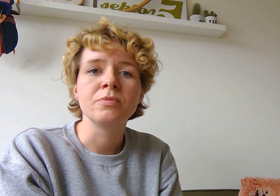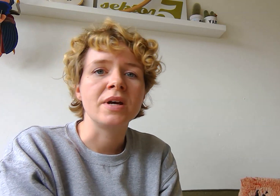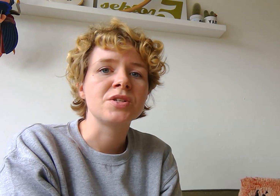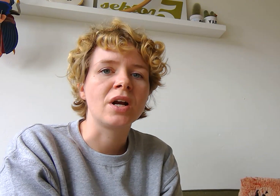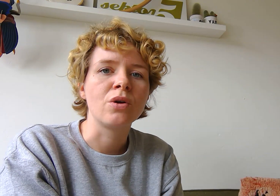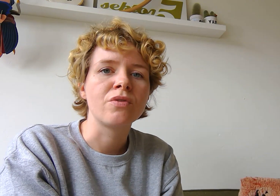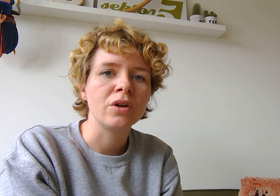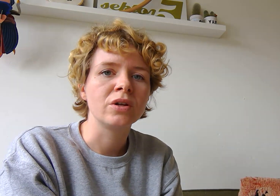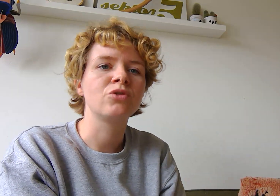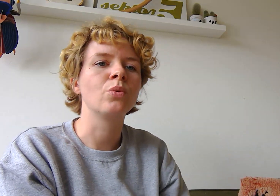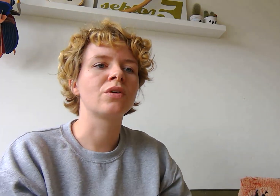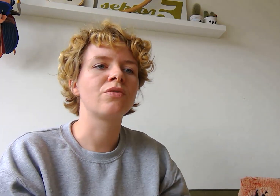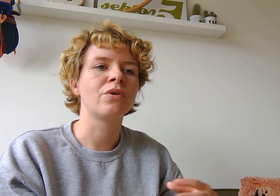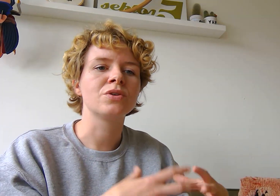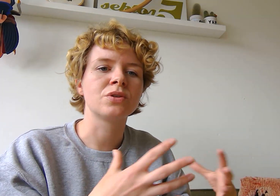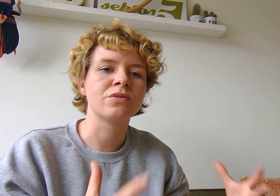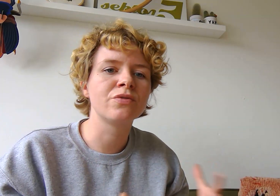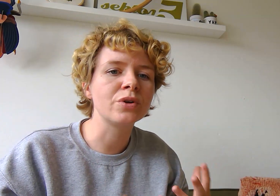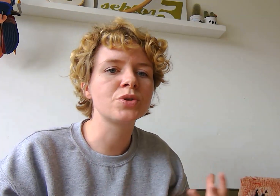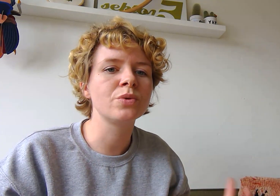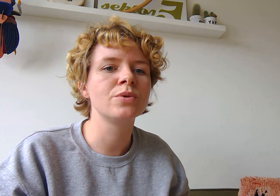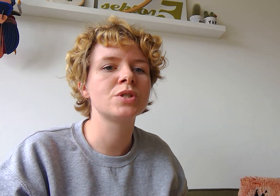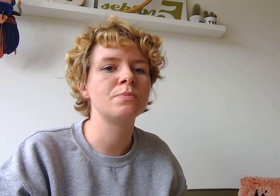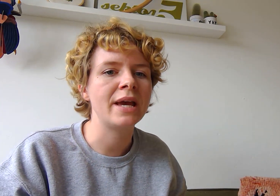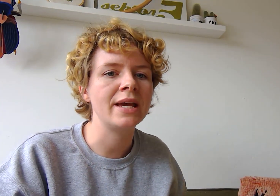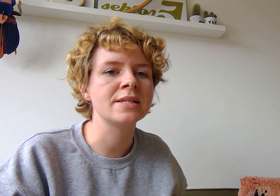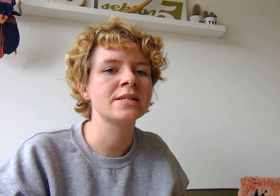optimized their code of conduct to work for sort of the virtual space.